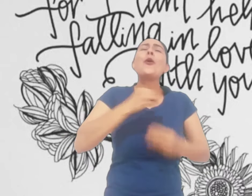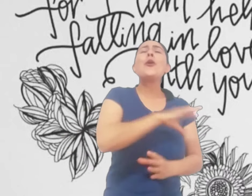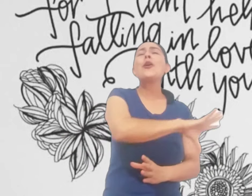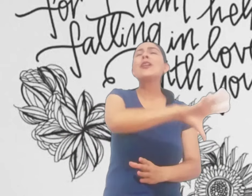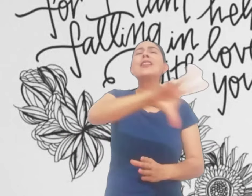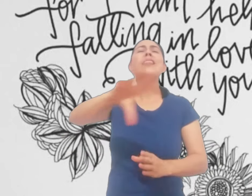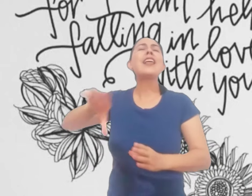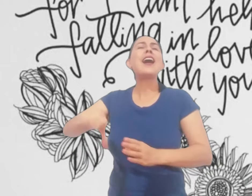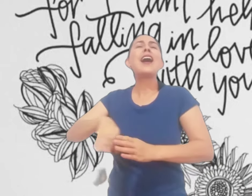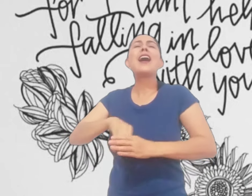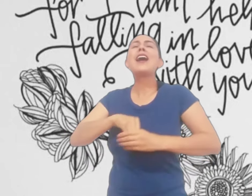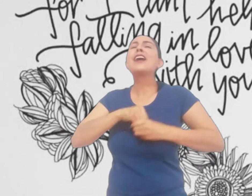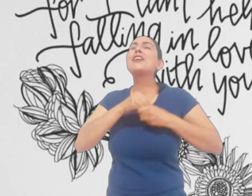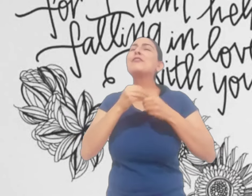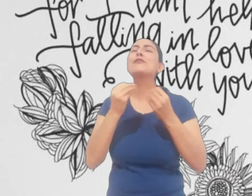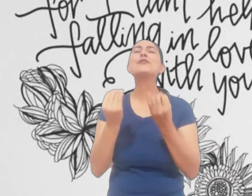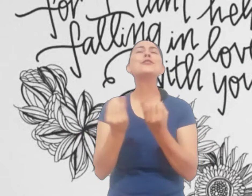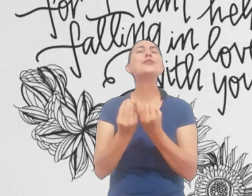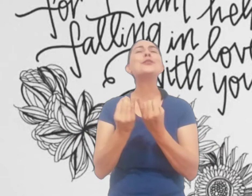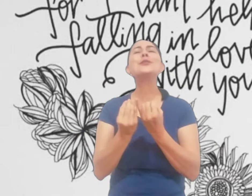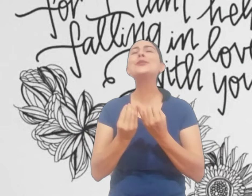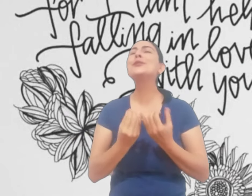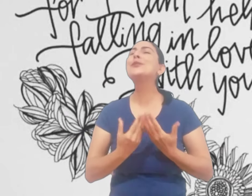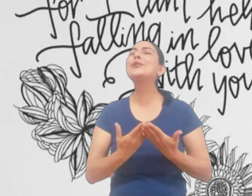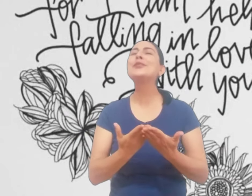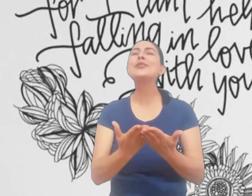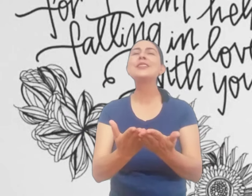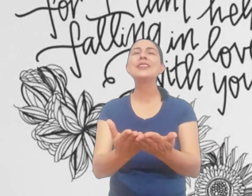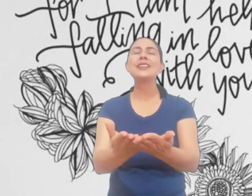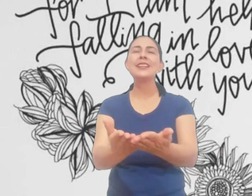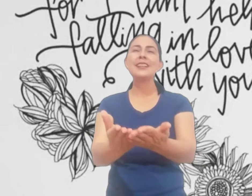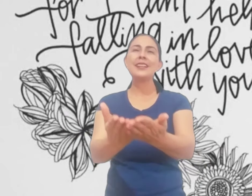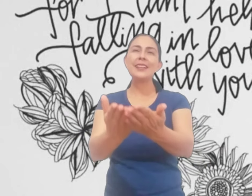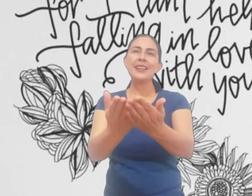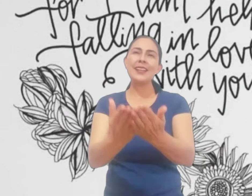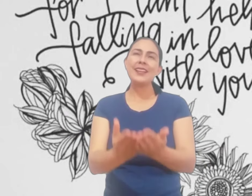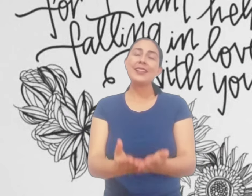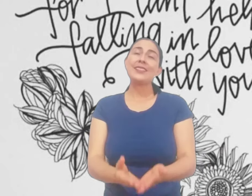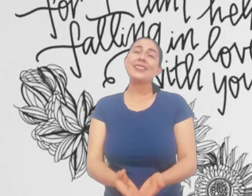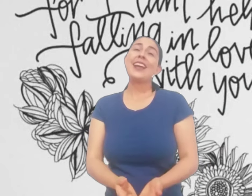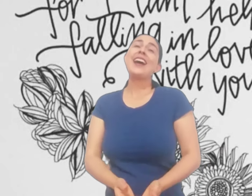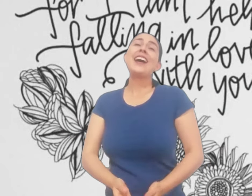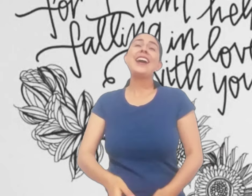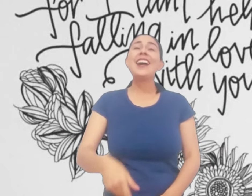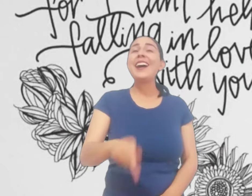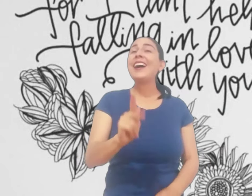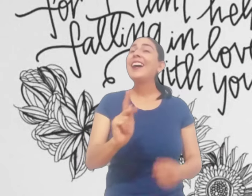life to Cause I